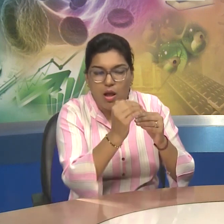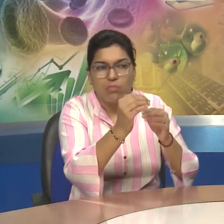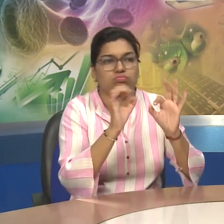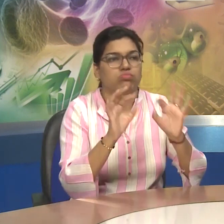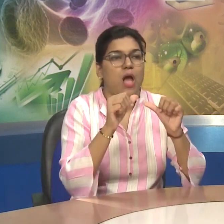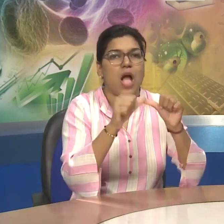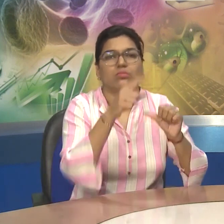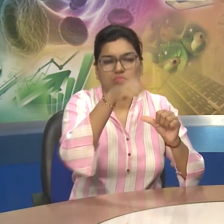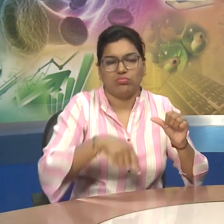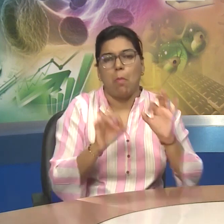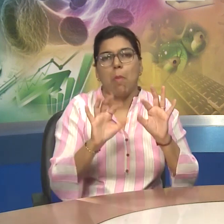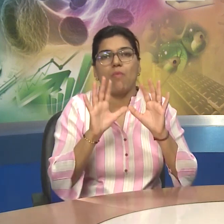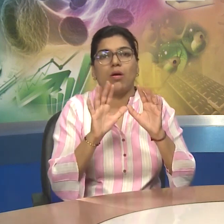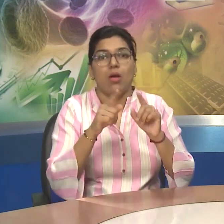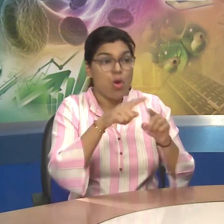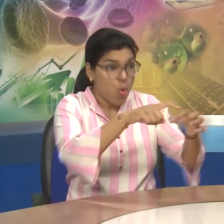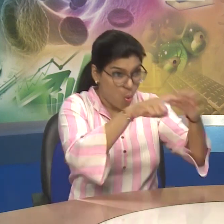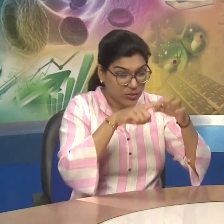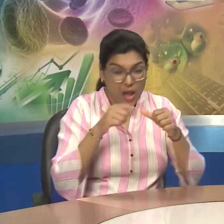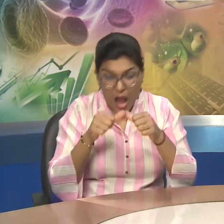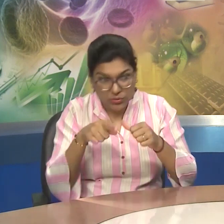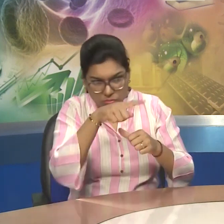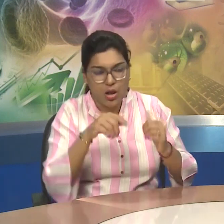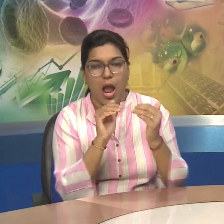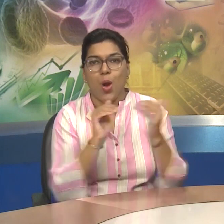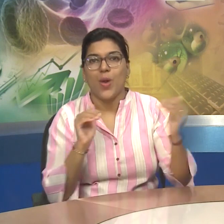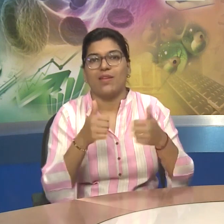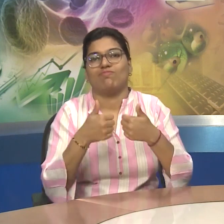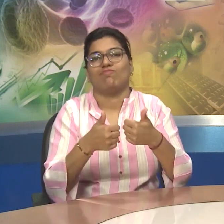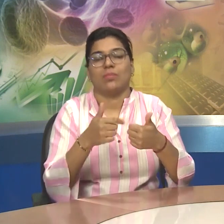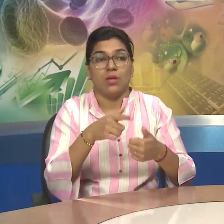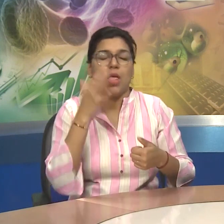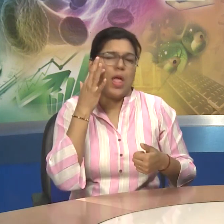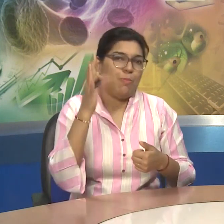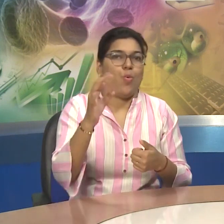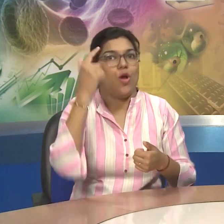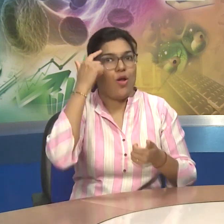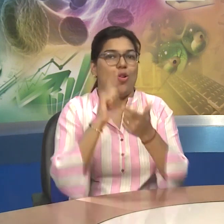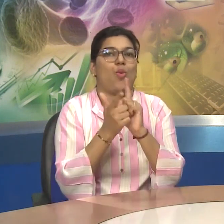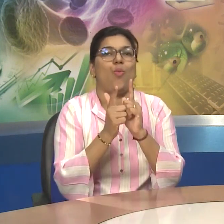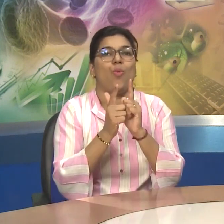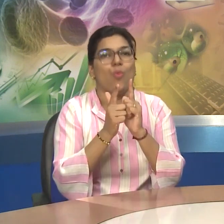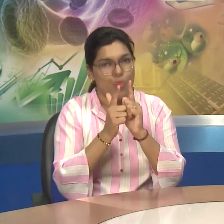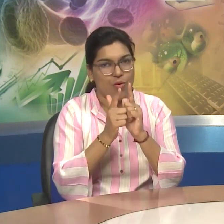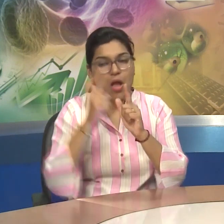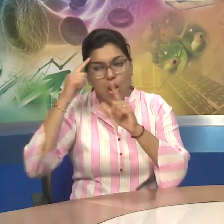But Also The Process Of